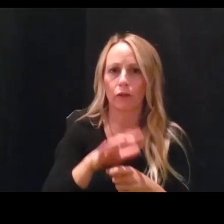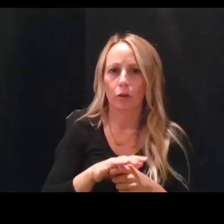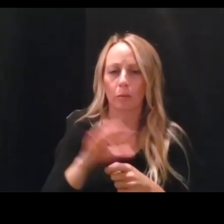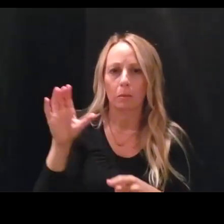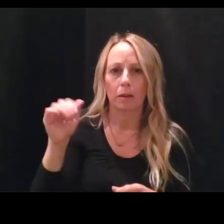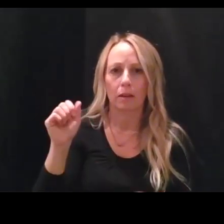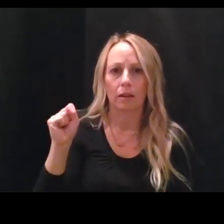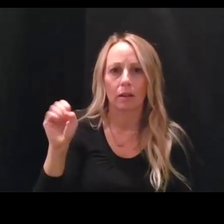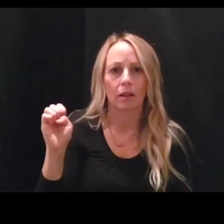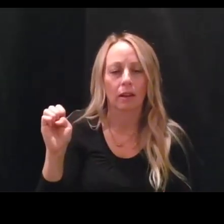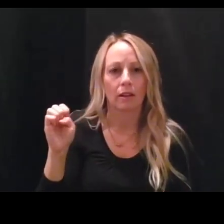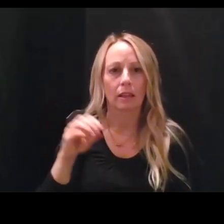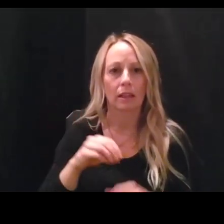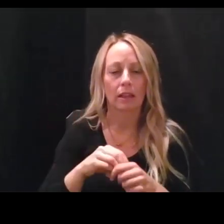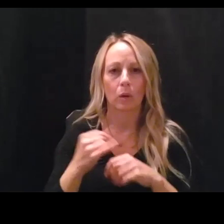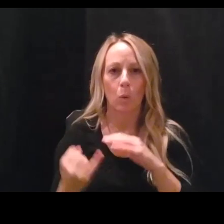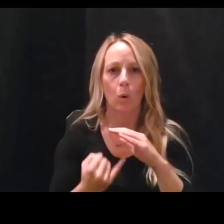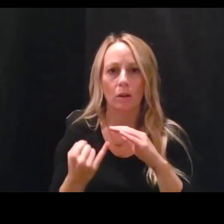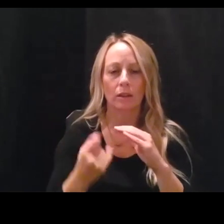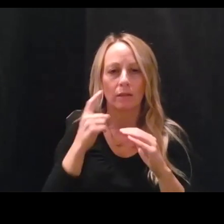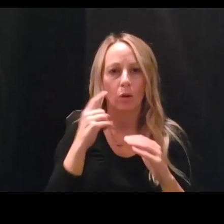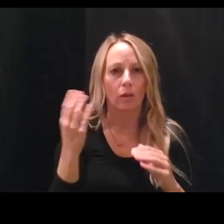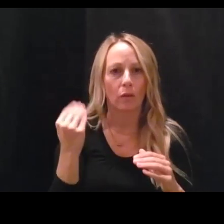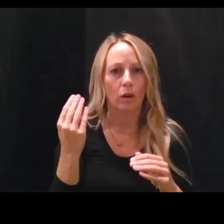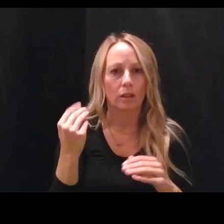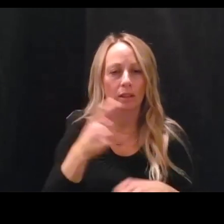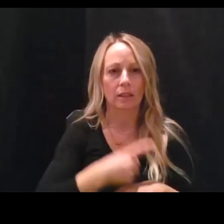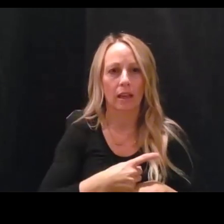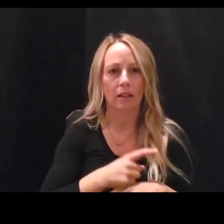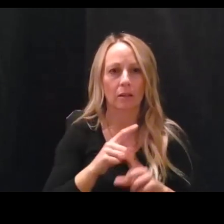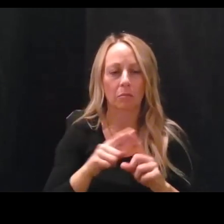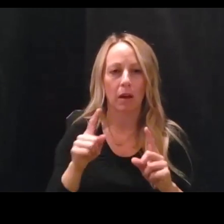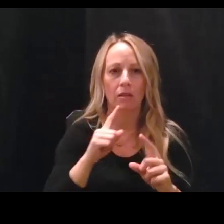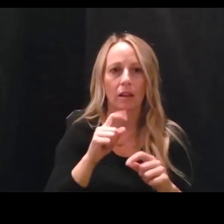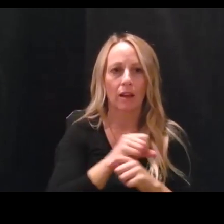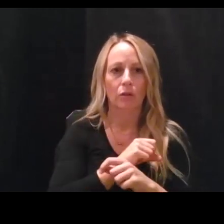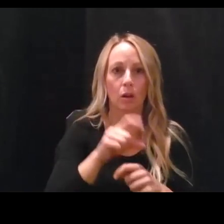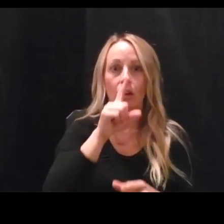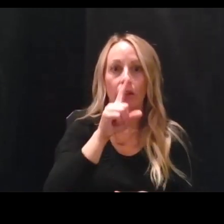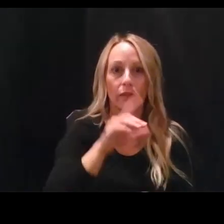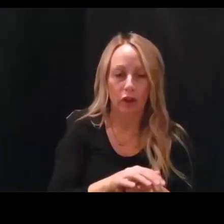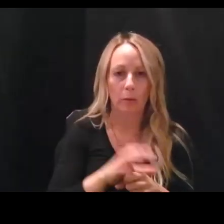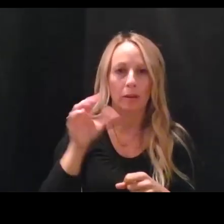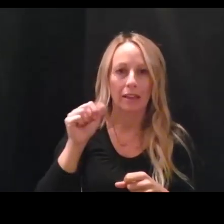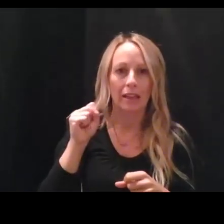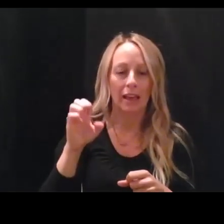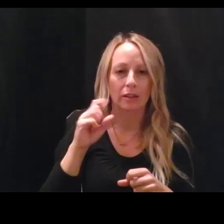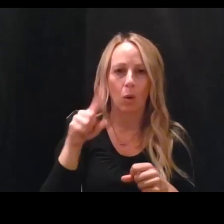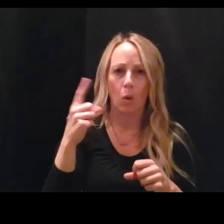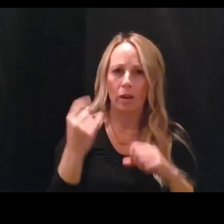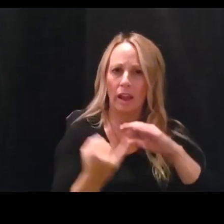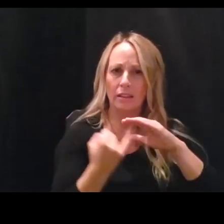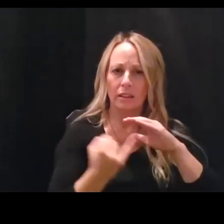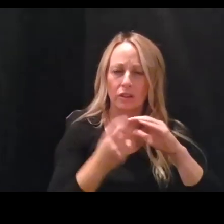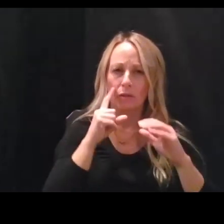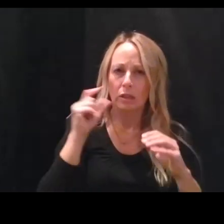quarantine for 14 days, but an actual confirmed case is in isolation for only 10.